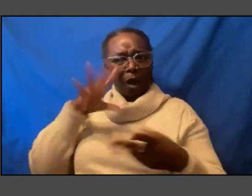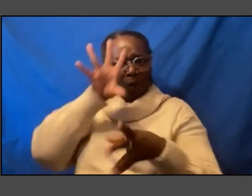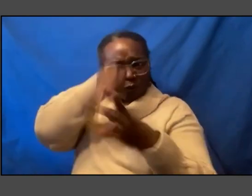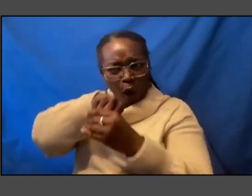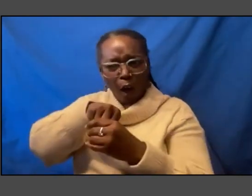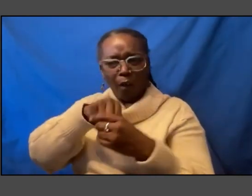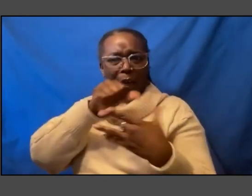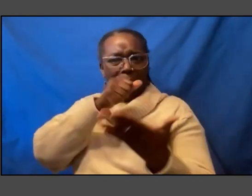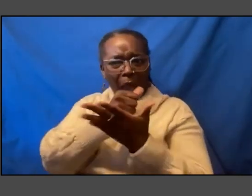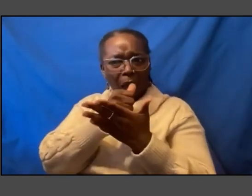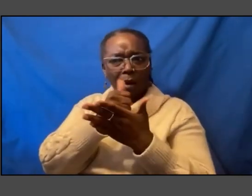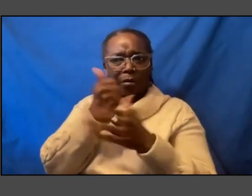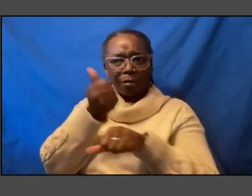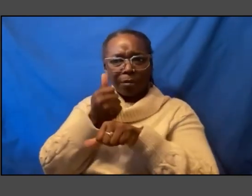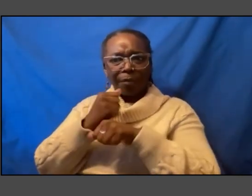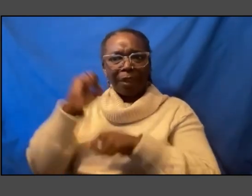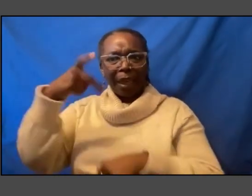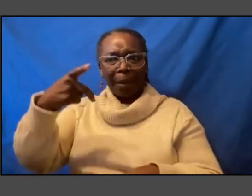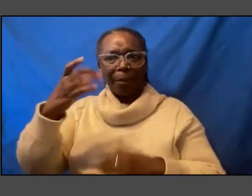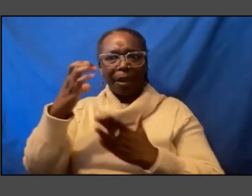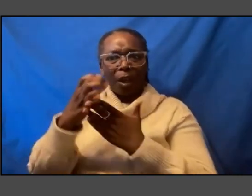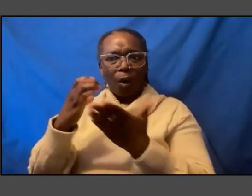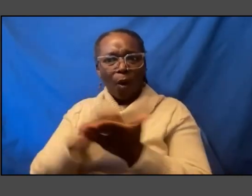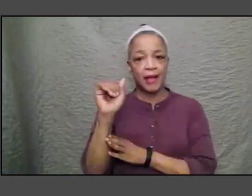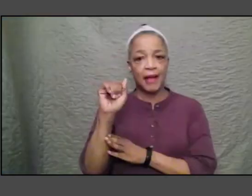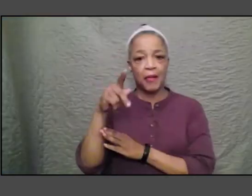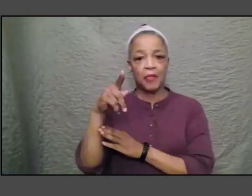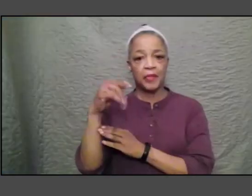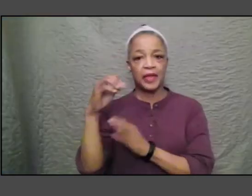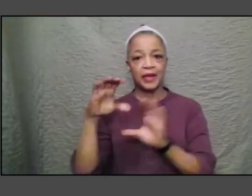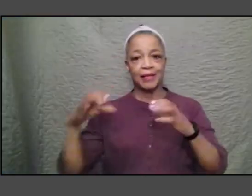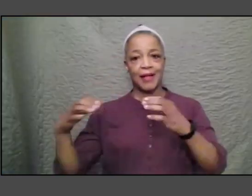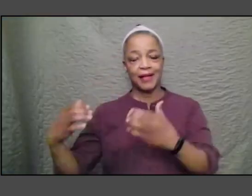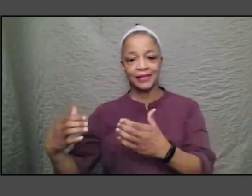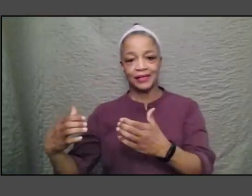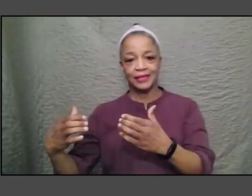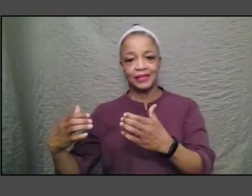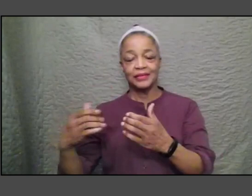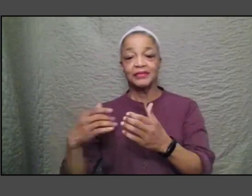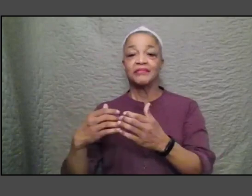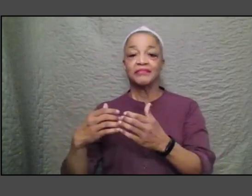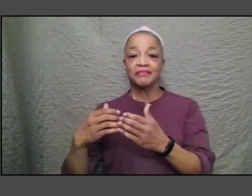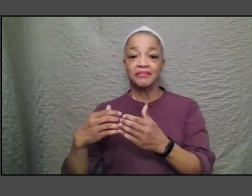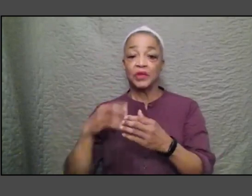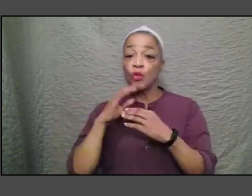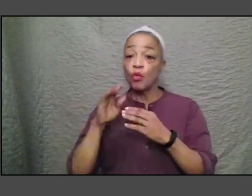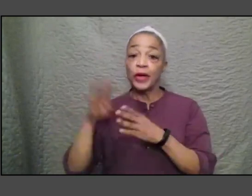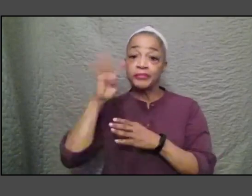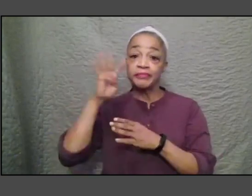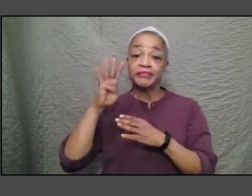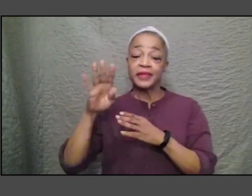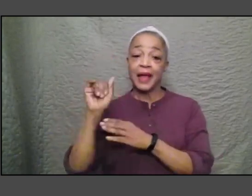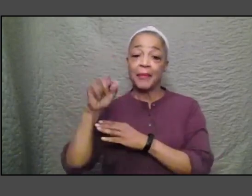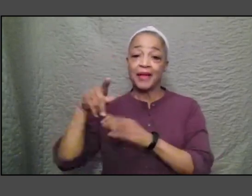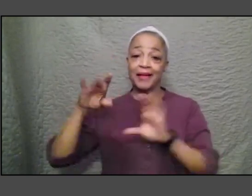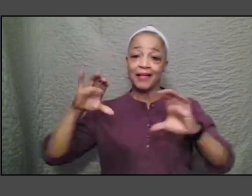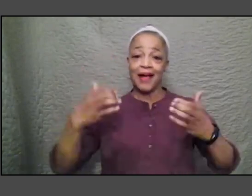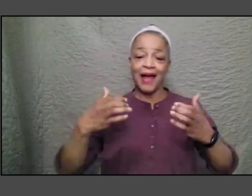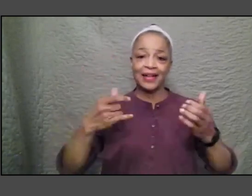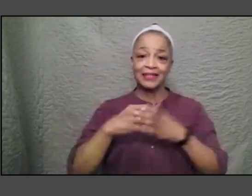course and the notion that somehow simply having a course that forces us to understand complexity